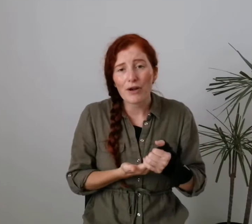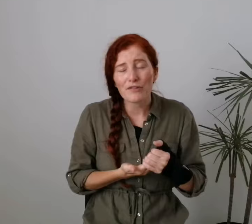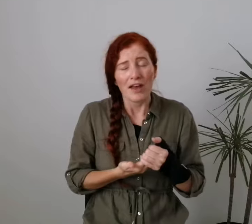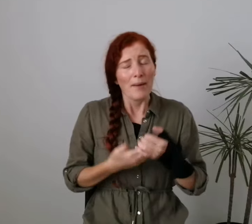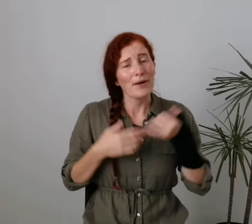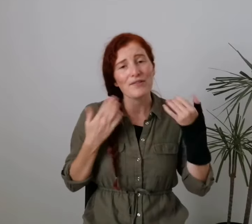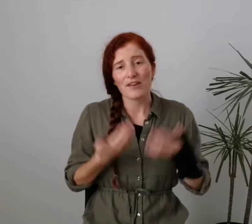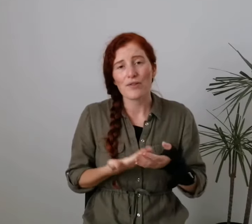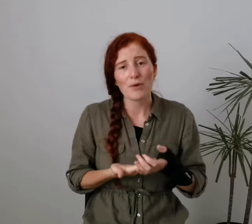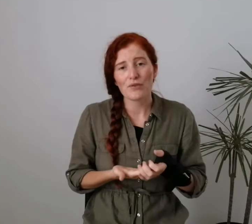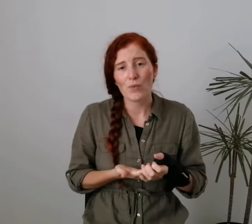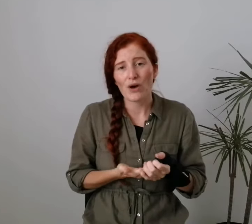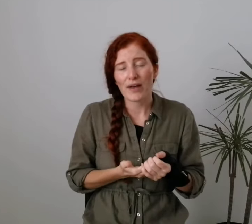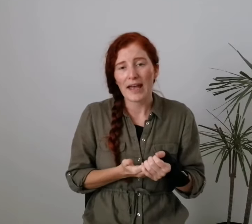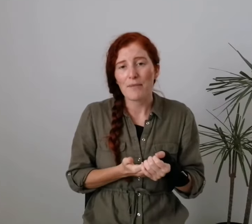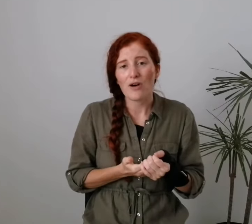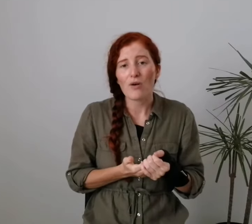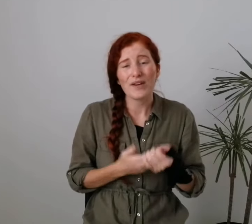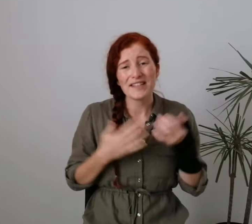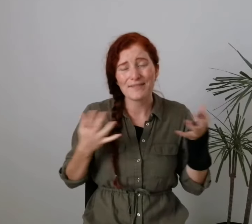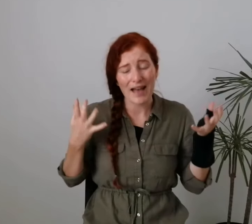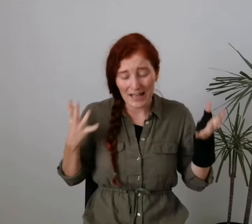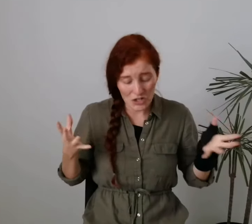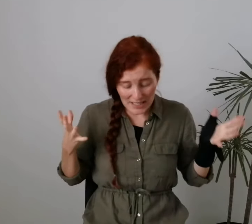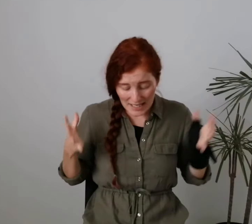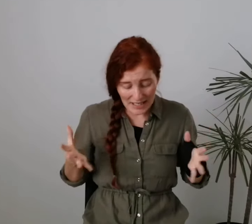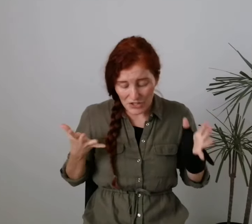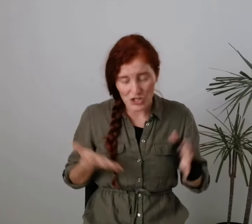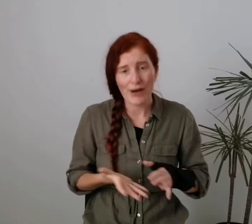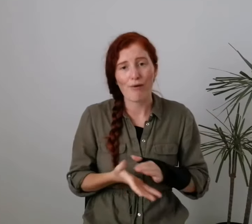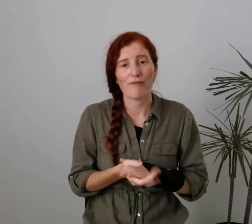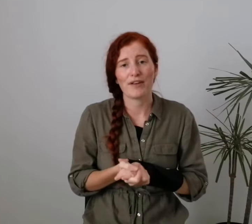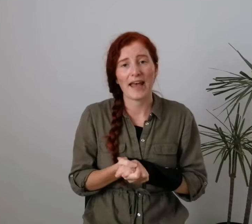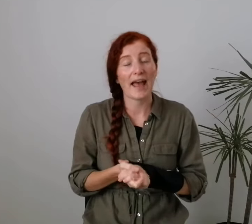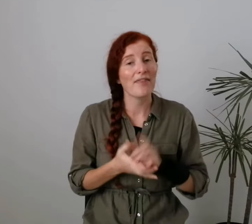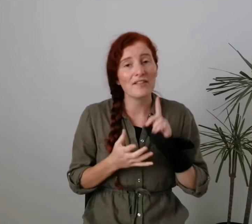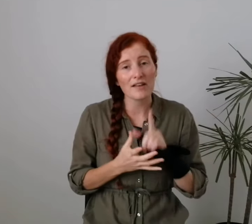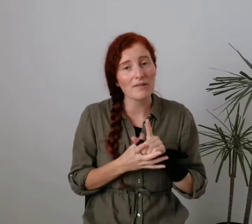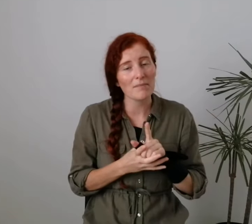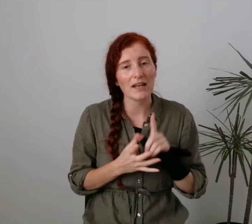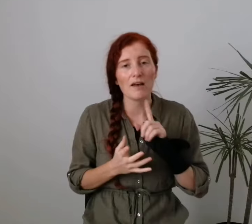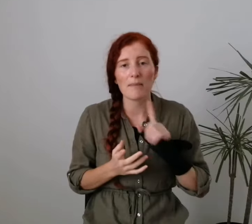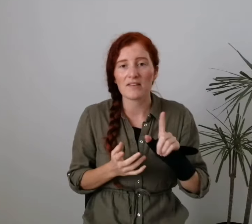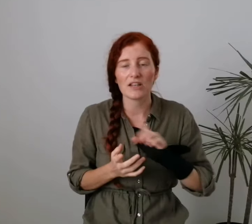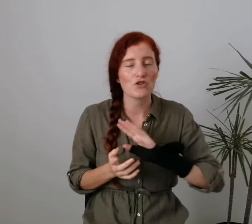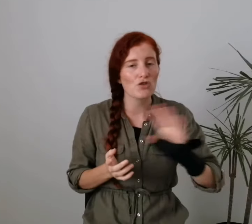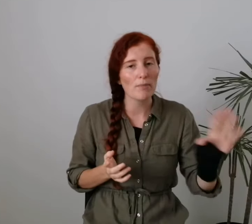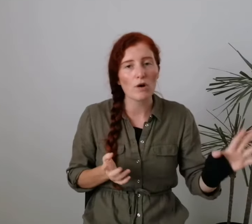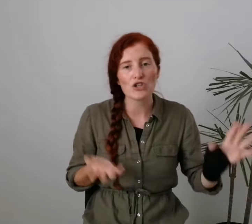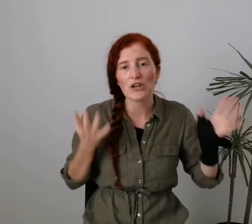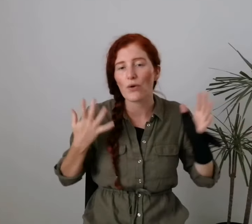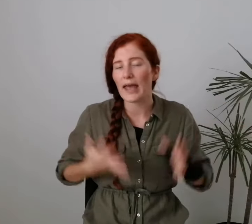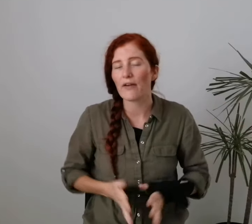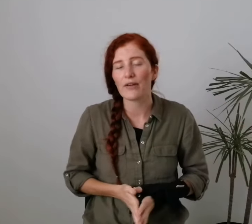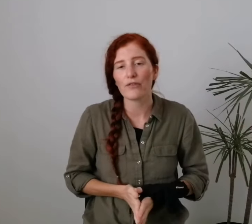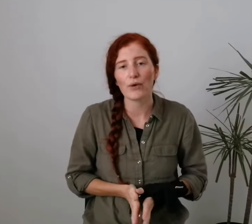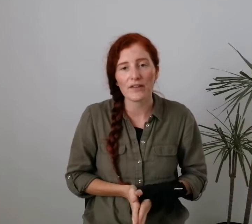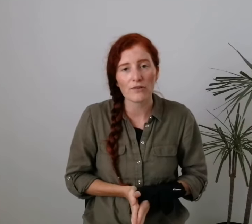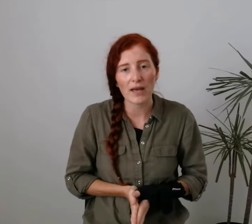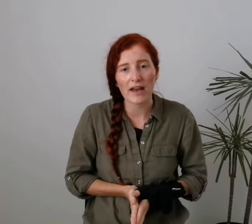gross, but until the modern world came along we didn't actually need to shower every day. And this doesn't mean emitting strip washing or caring for your intimate